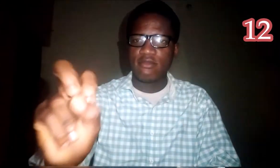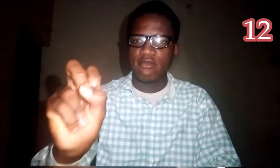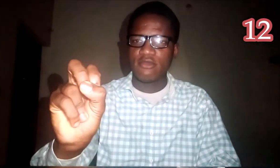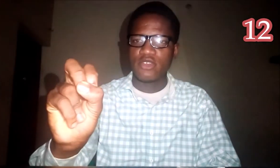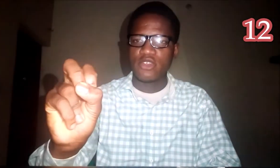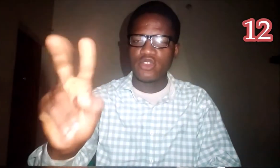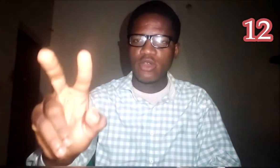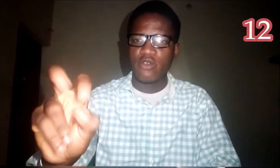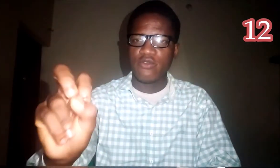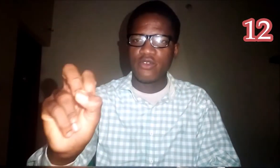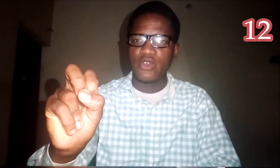Twelve.